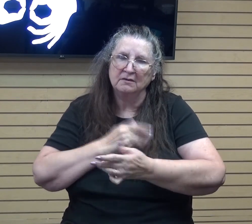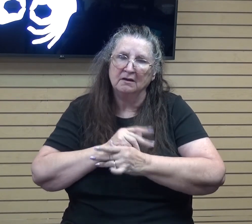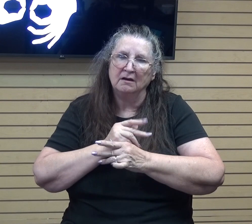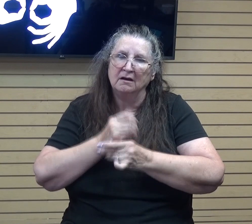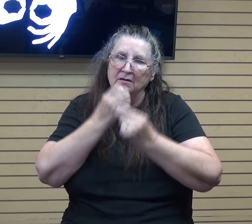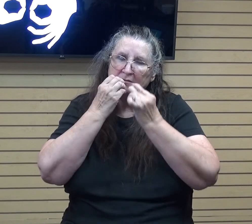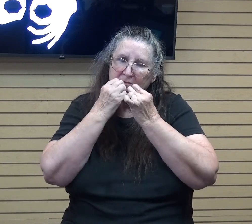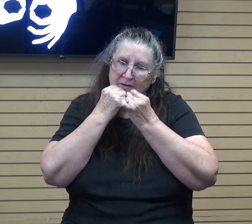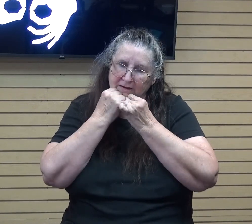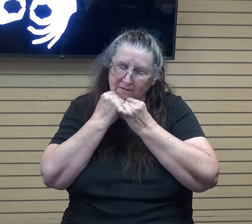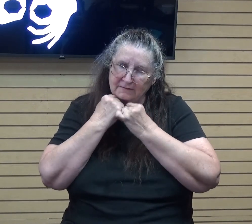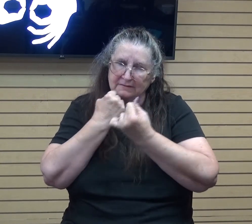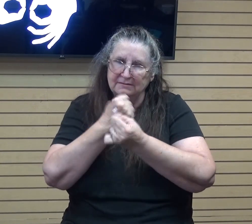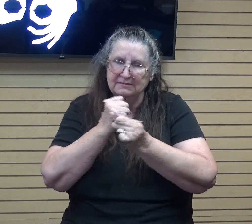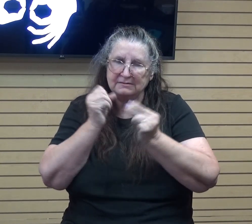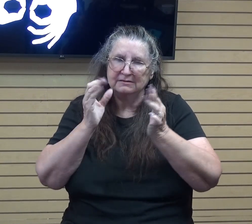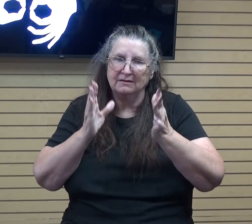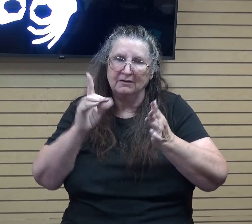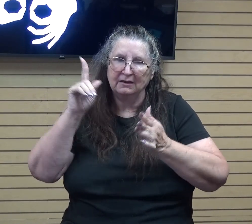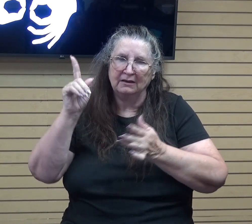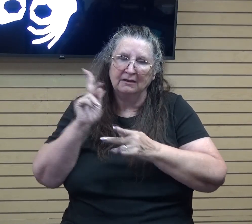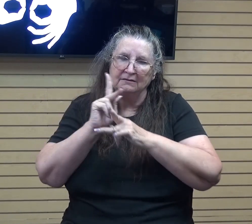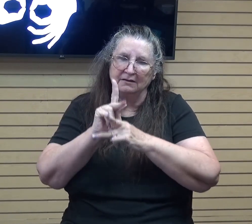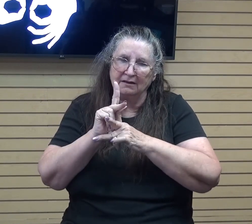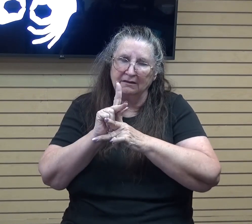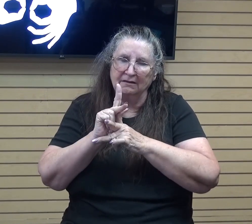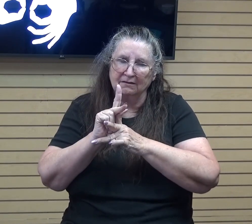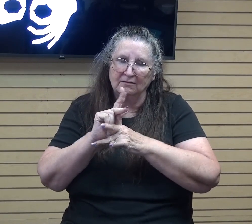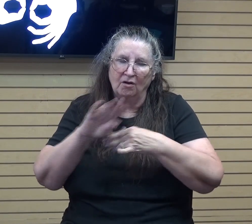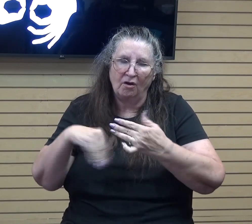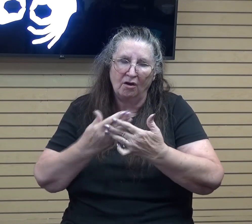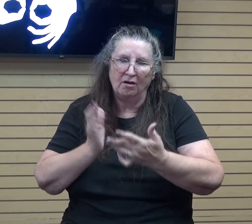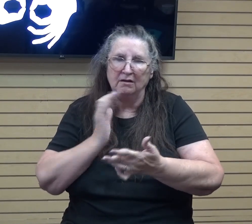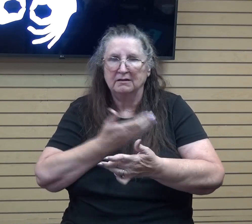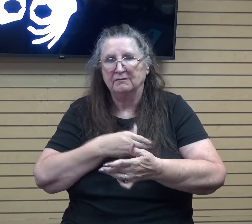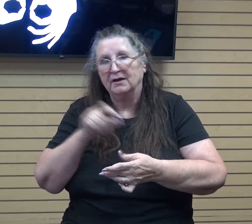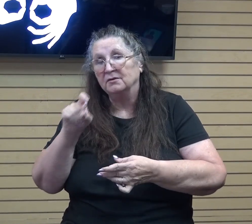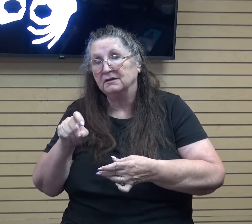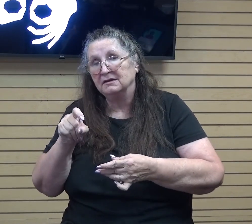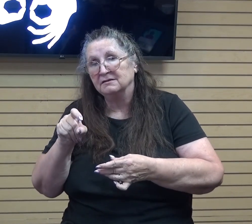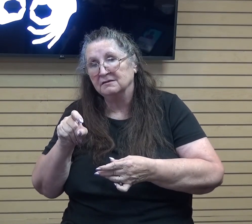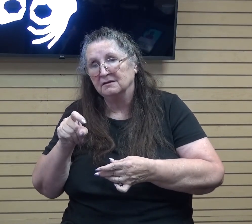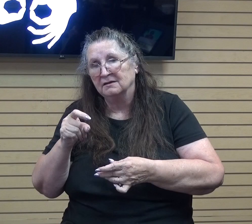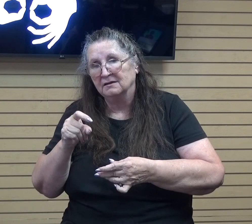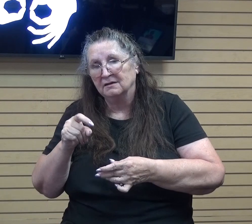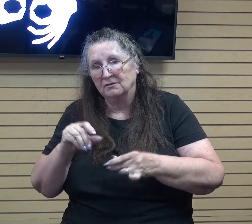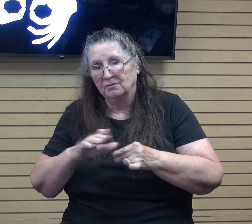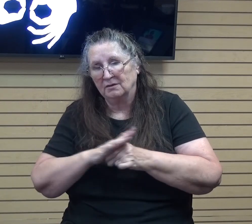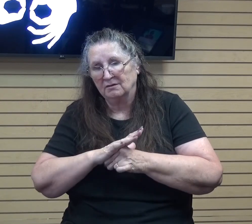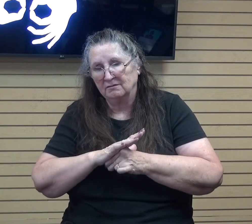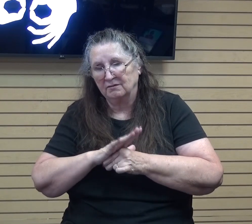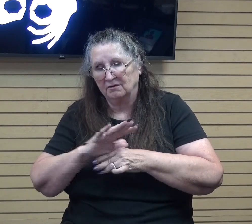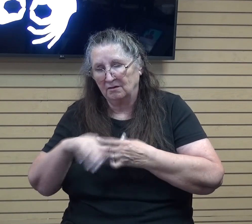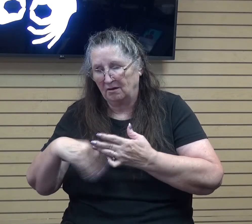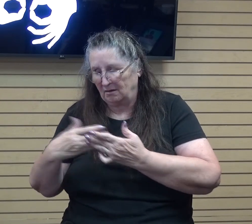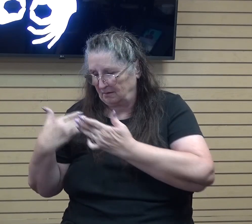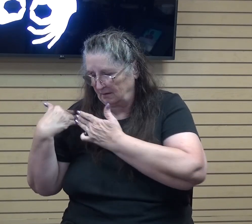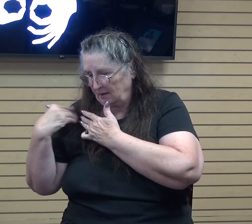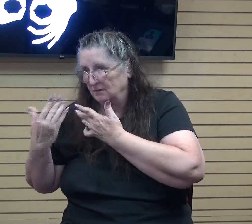loving Savior. He takes care of all of our needs and we can fully cast all of our cares, our